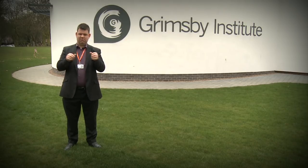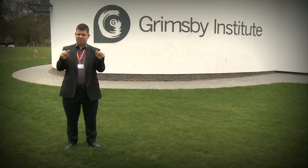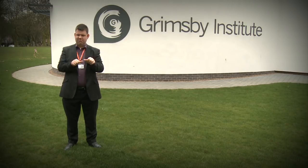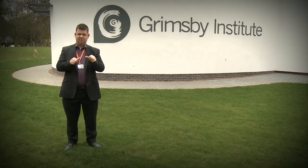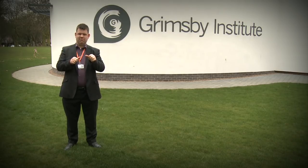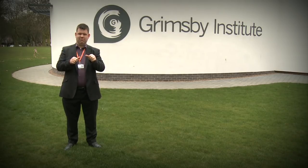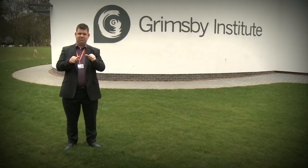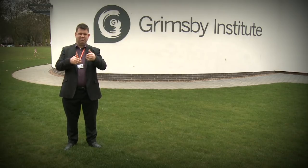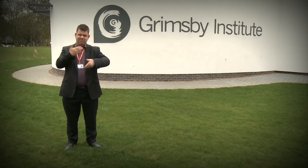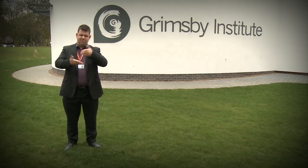deaf people.